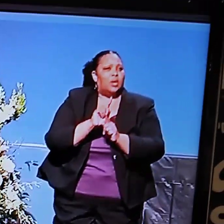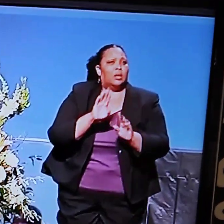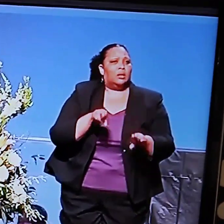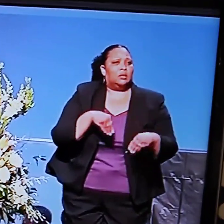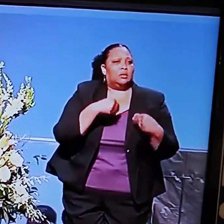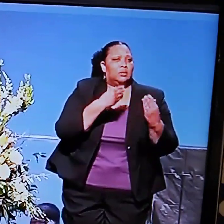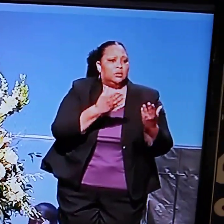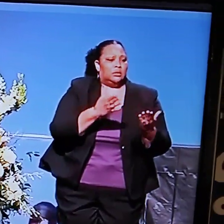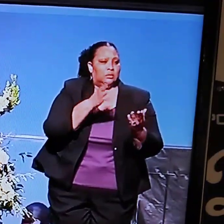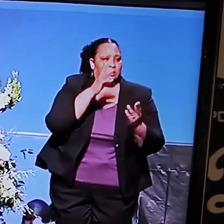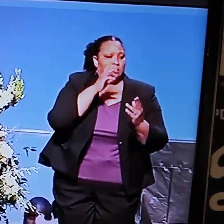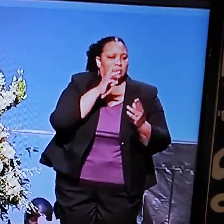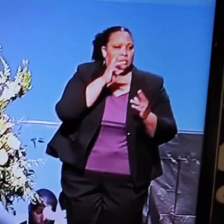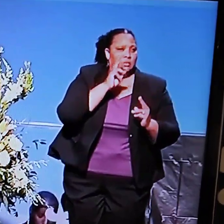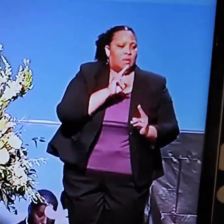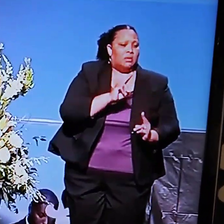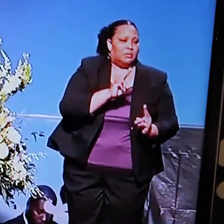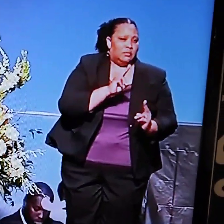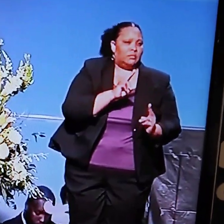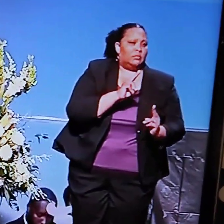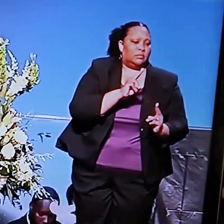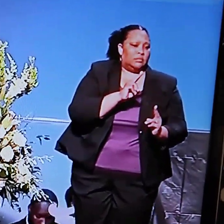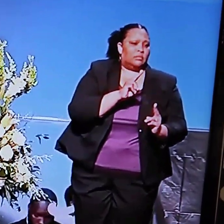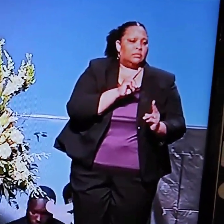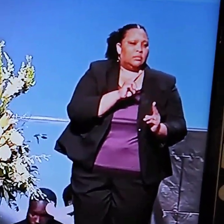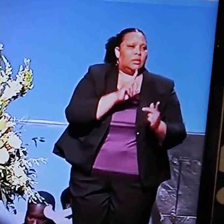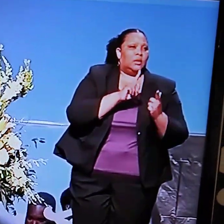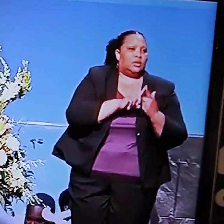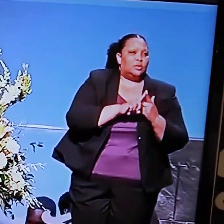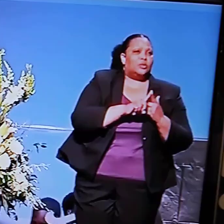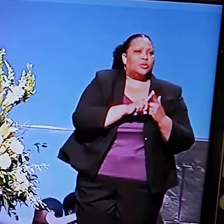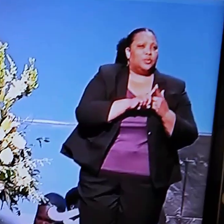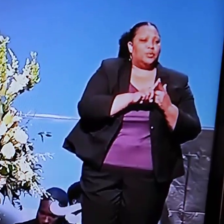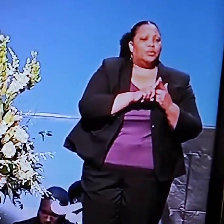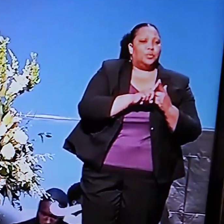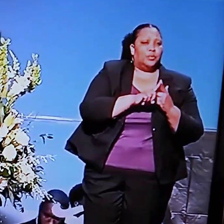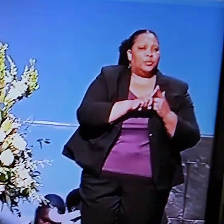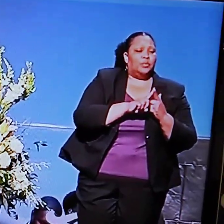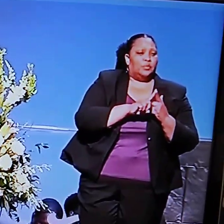dignity to the ages.